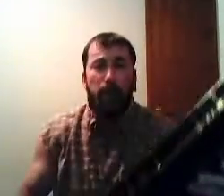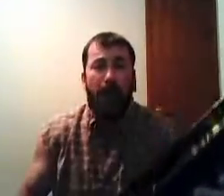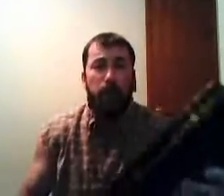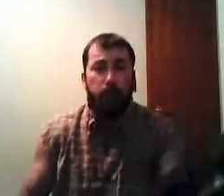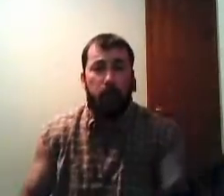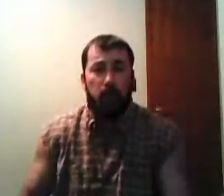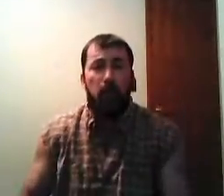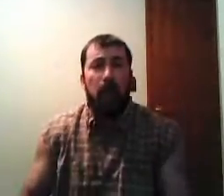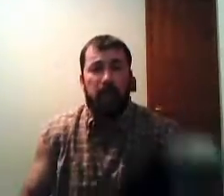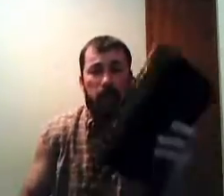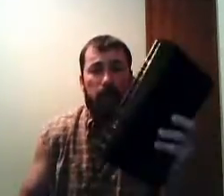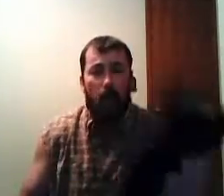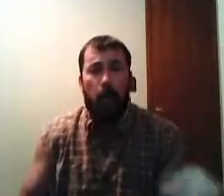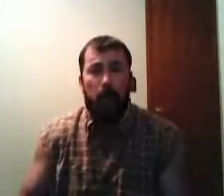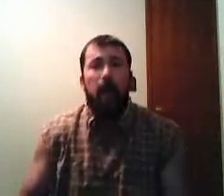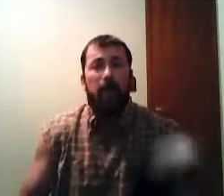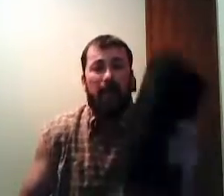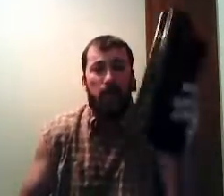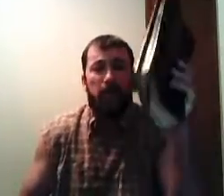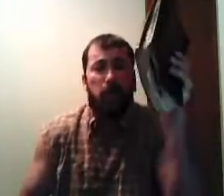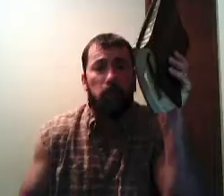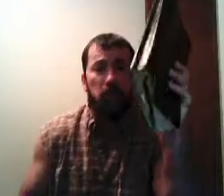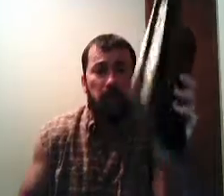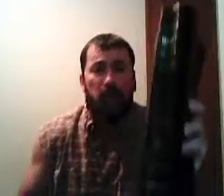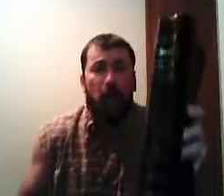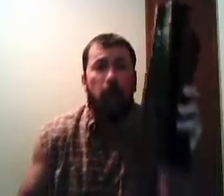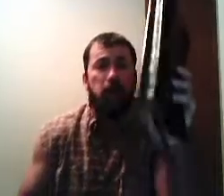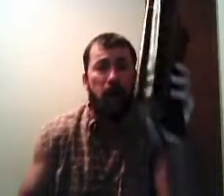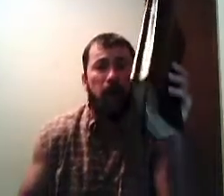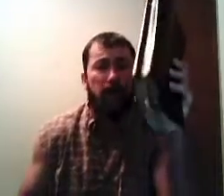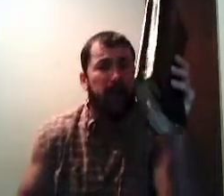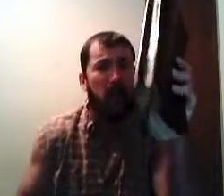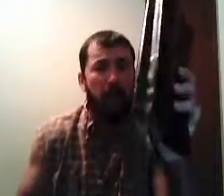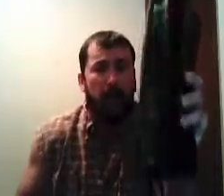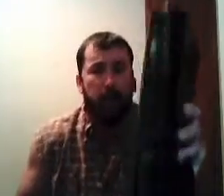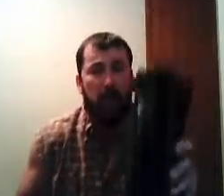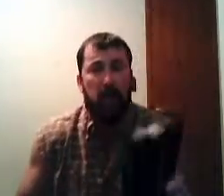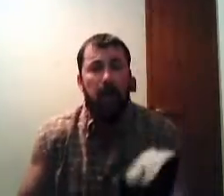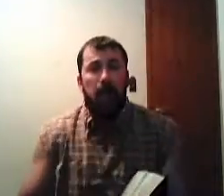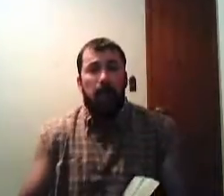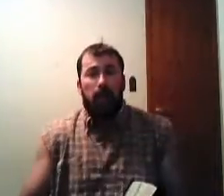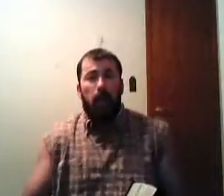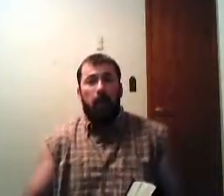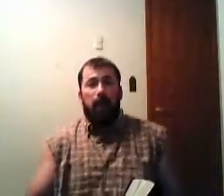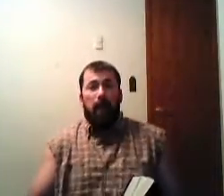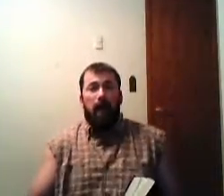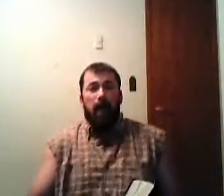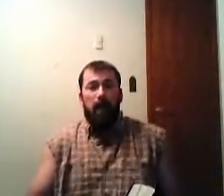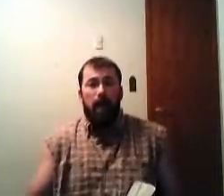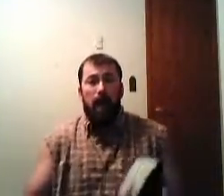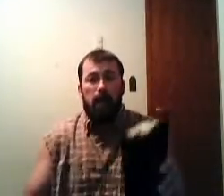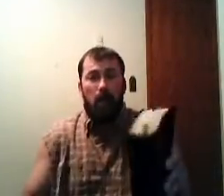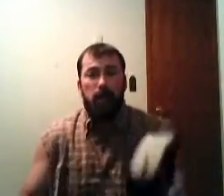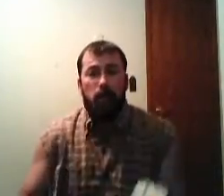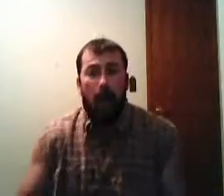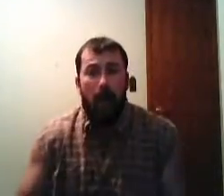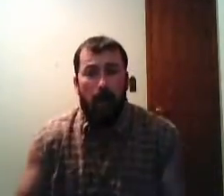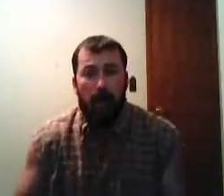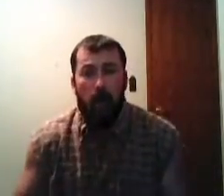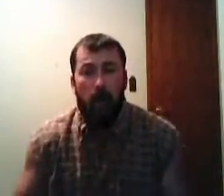Bible preacher is it recorded that he went to the synagogue John didn't go there and preach glory to God he ate locusts and wild honey and wore